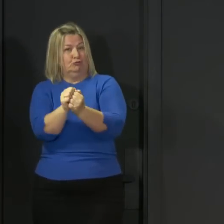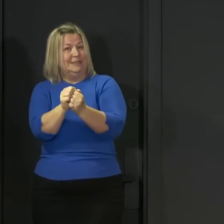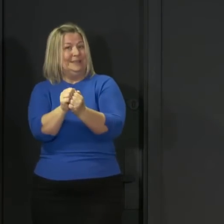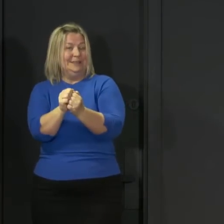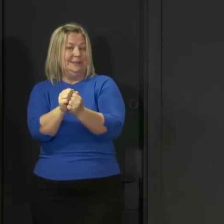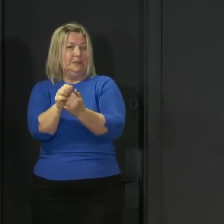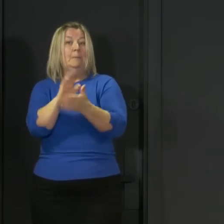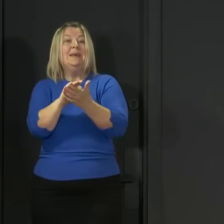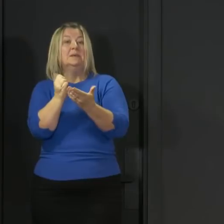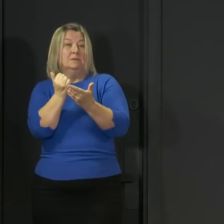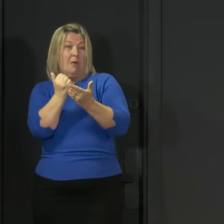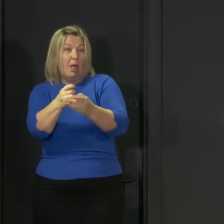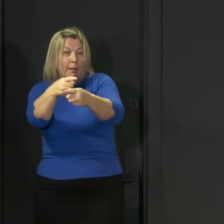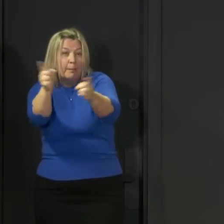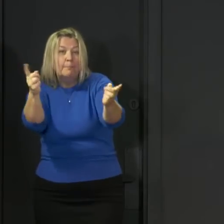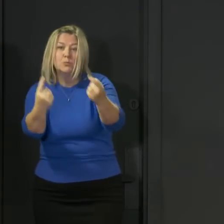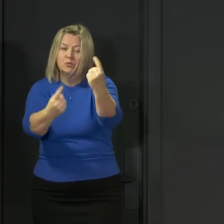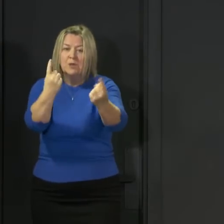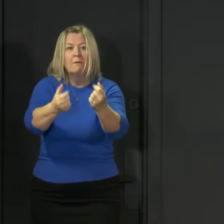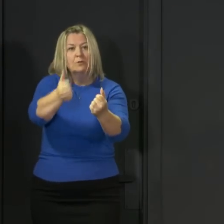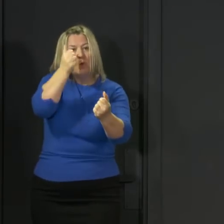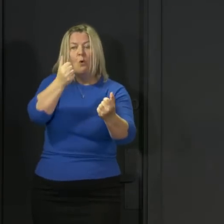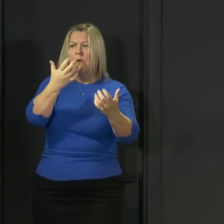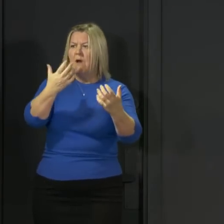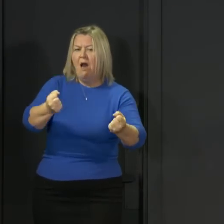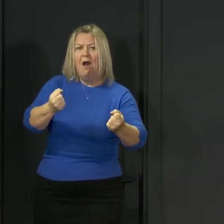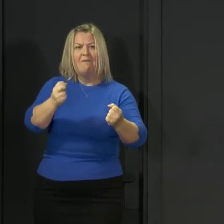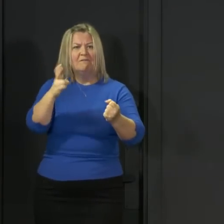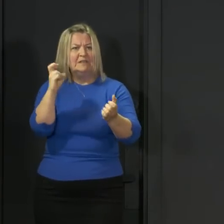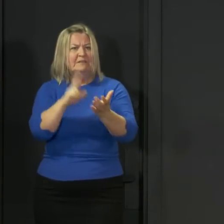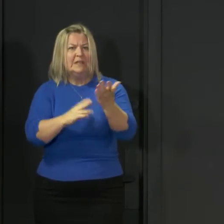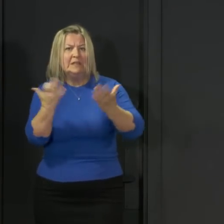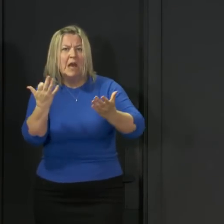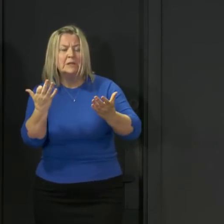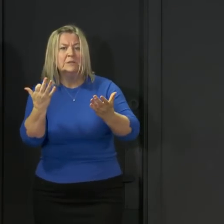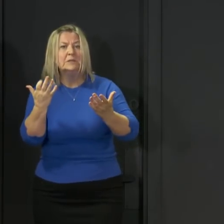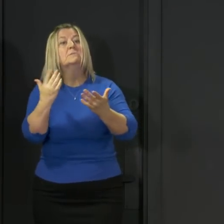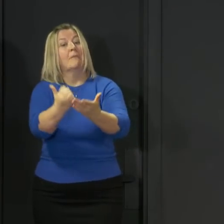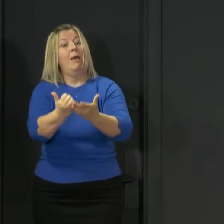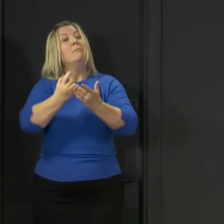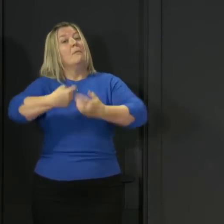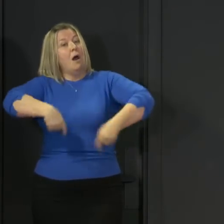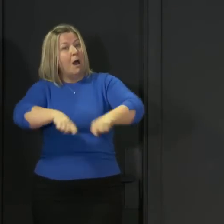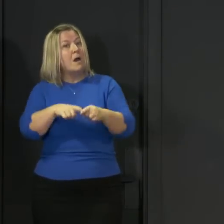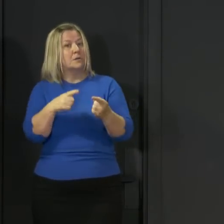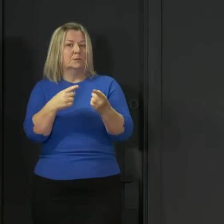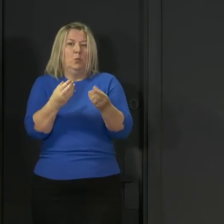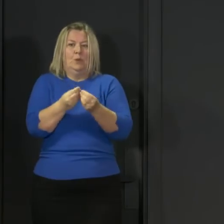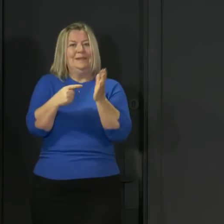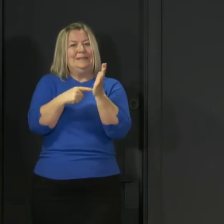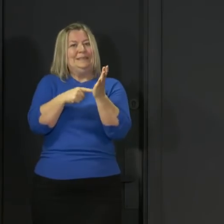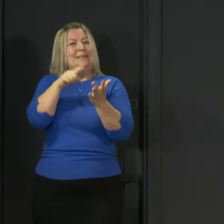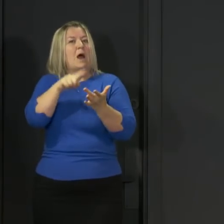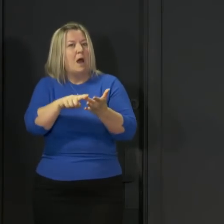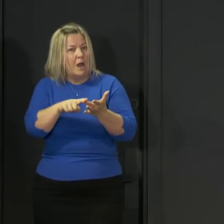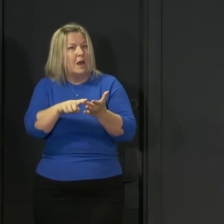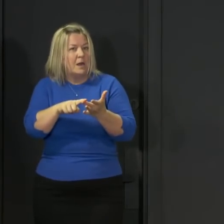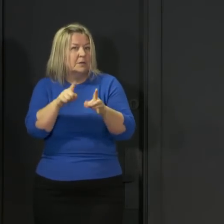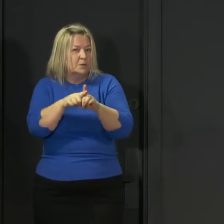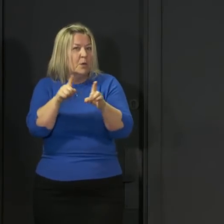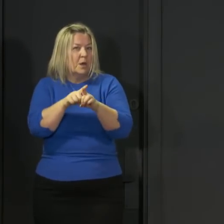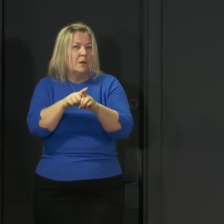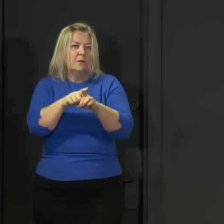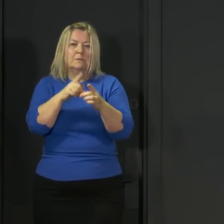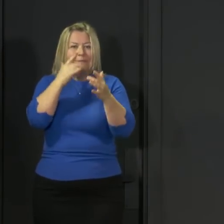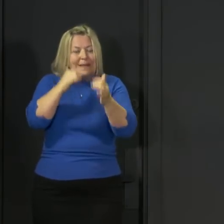helpful as we build towards our strategy of test, trace, isolate and support. Something that, as you know, will be